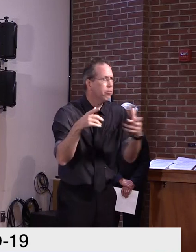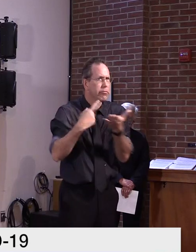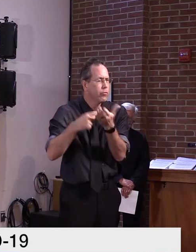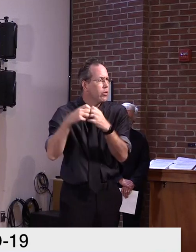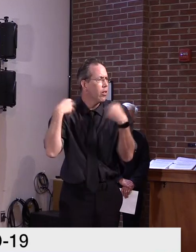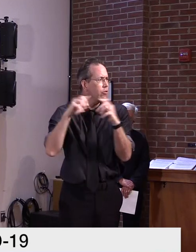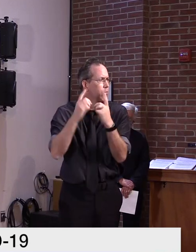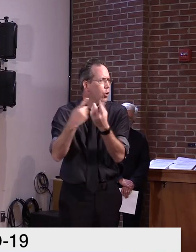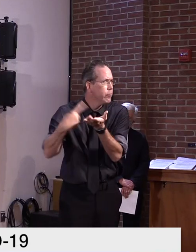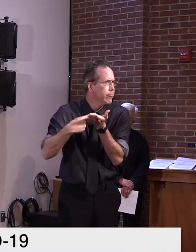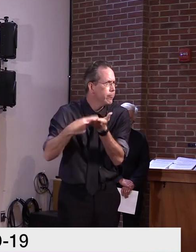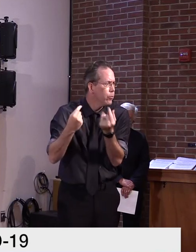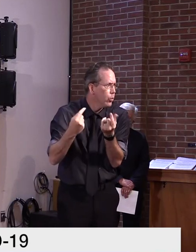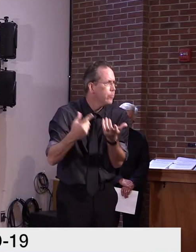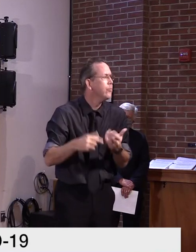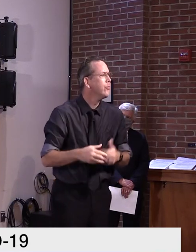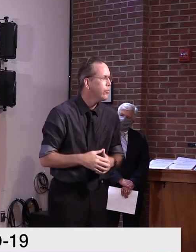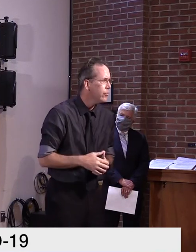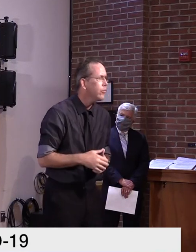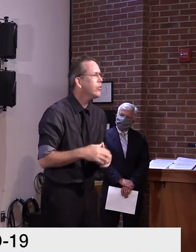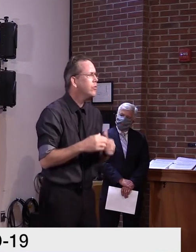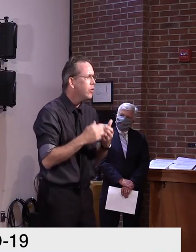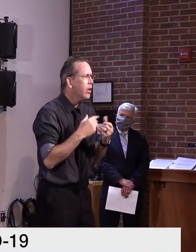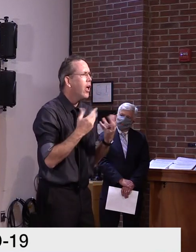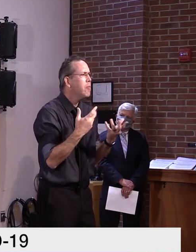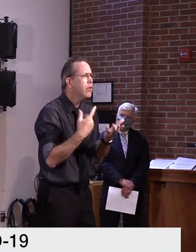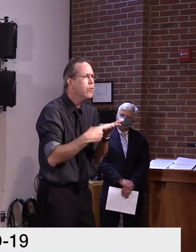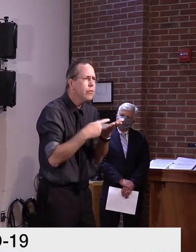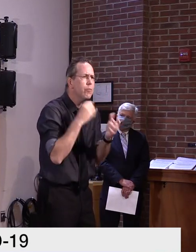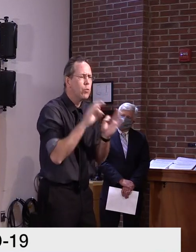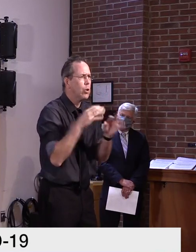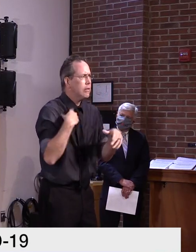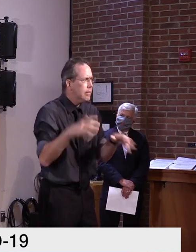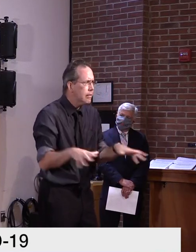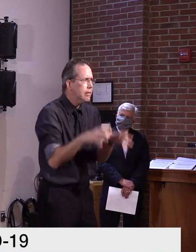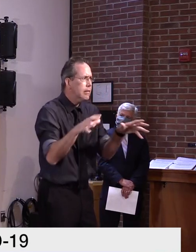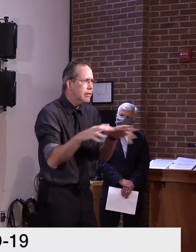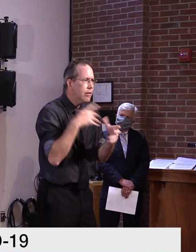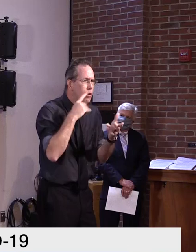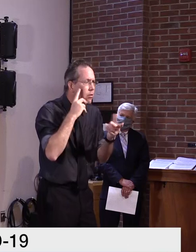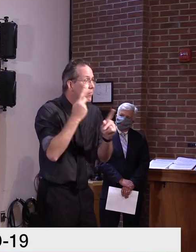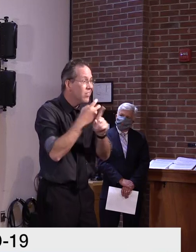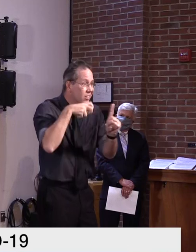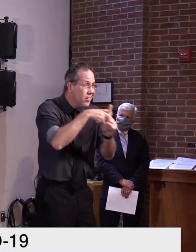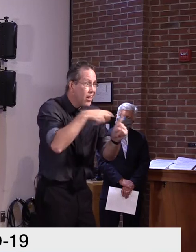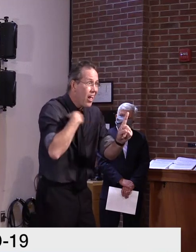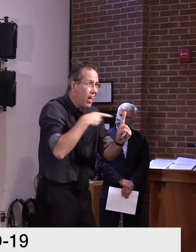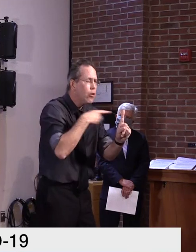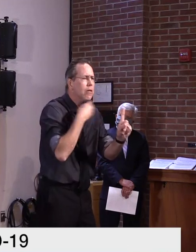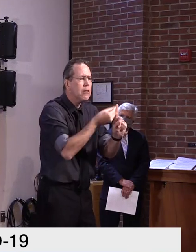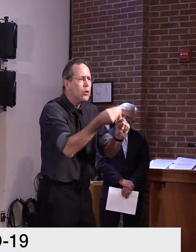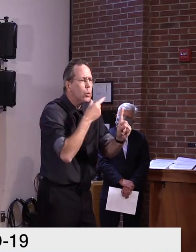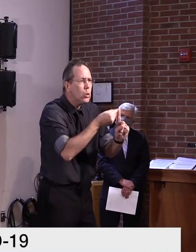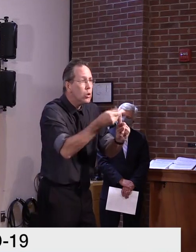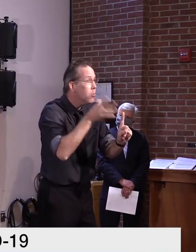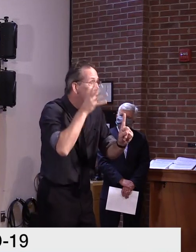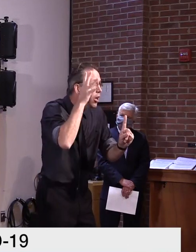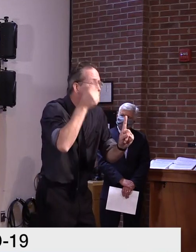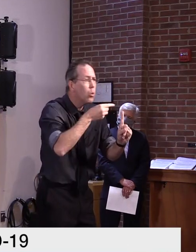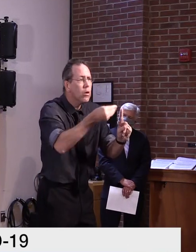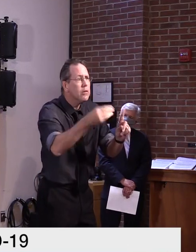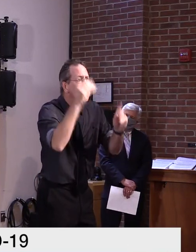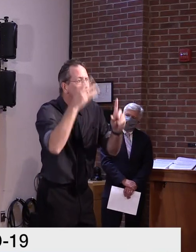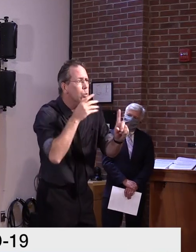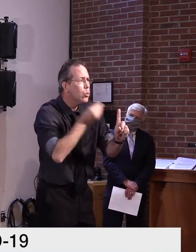we apply with our contact tracing efforts, uh, tells us very quickly. And I think, you know, people are generally surprised by